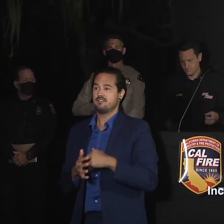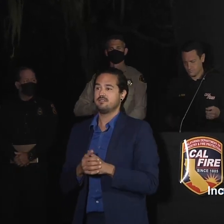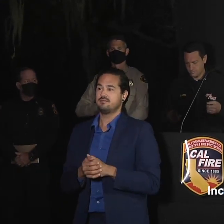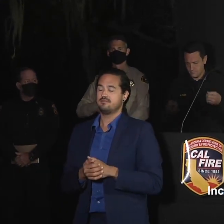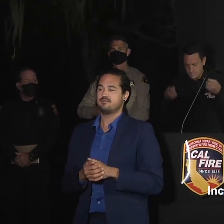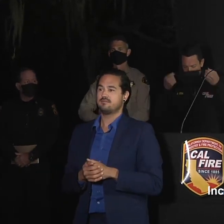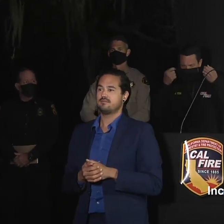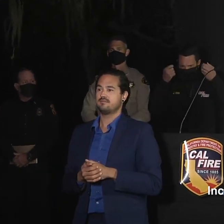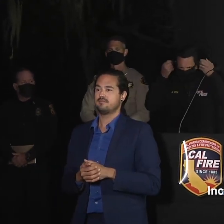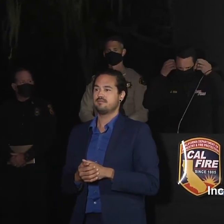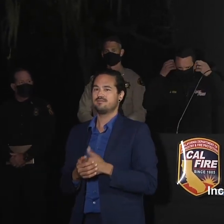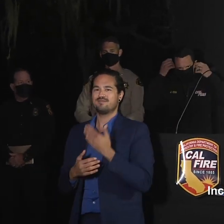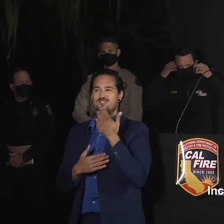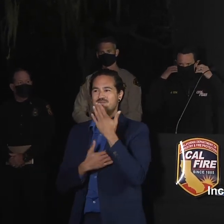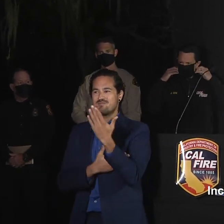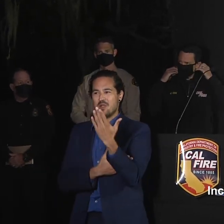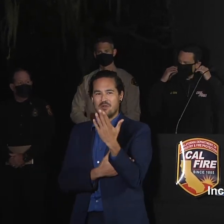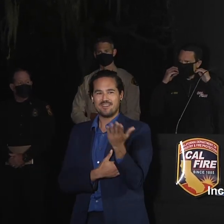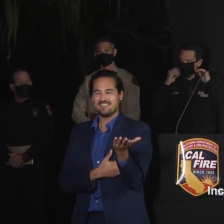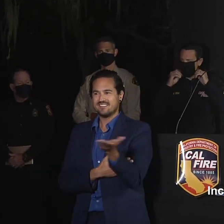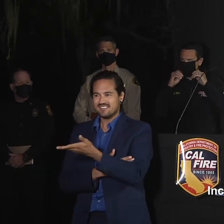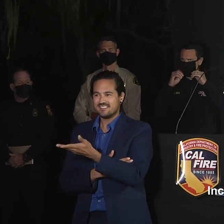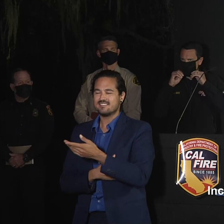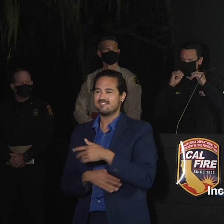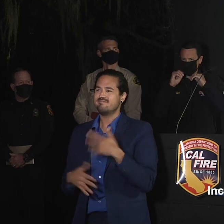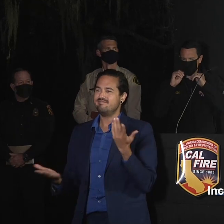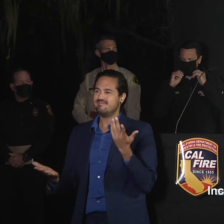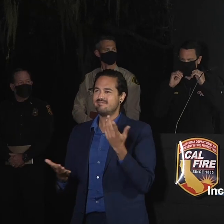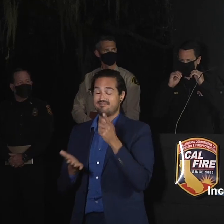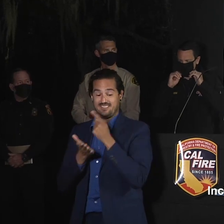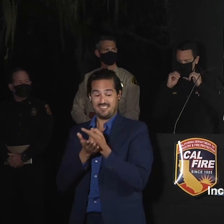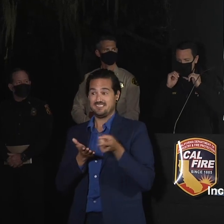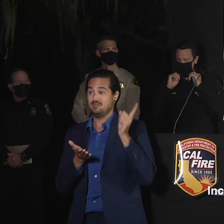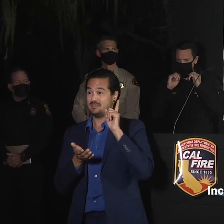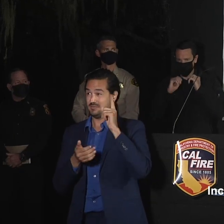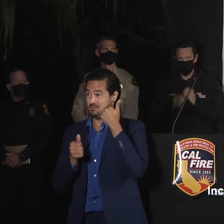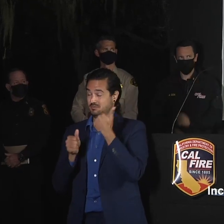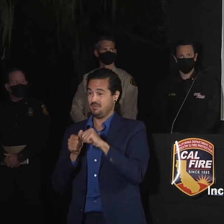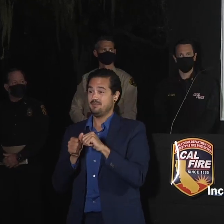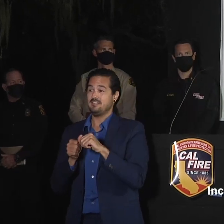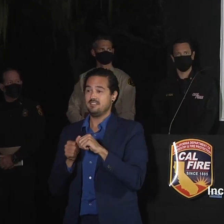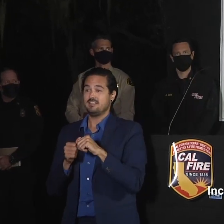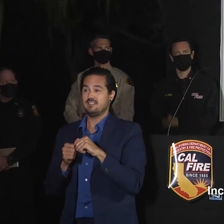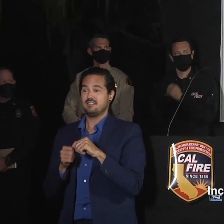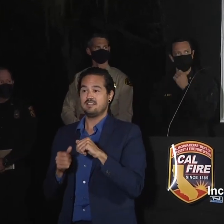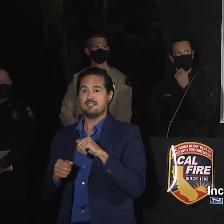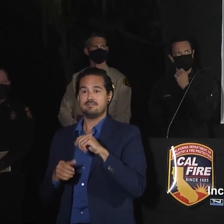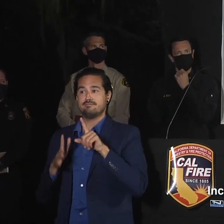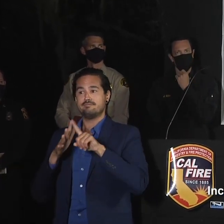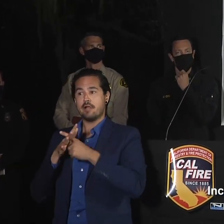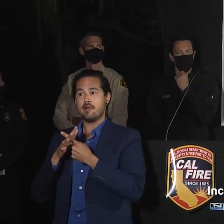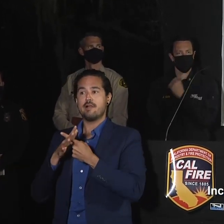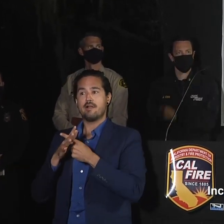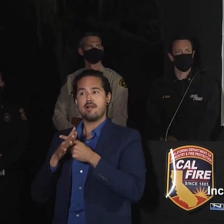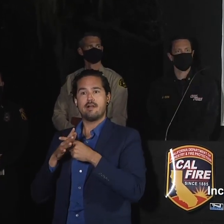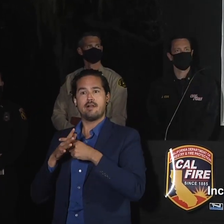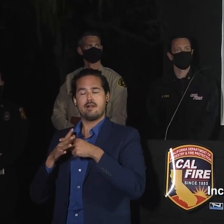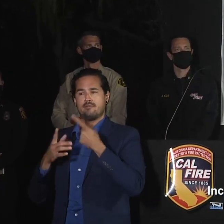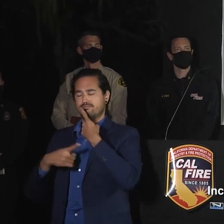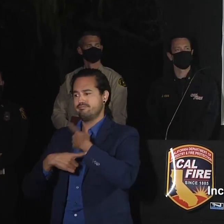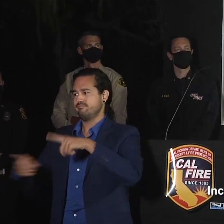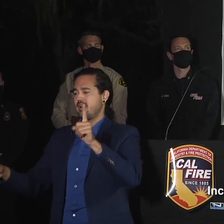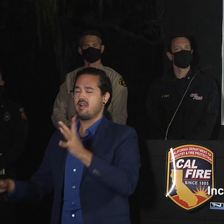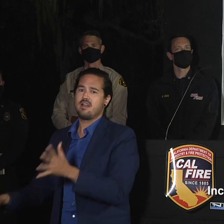Good morning. Obviously one week ago, we started a large evacuation process that moved several